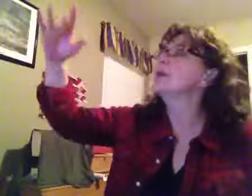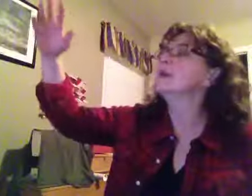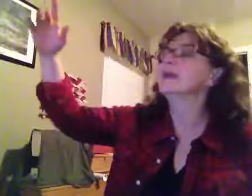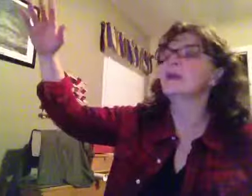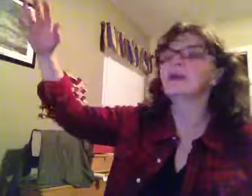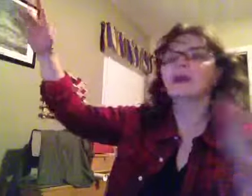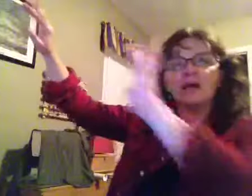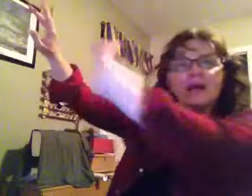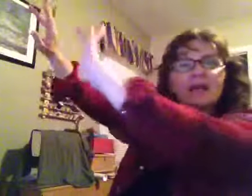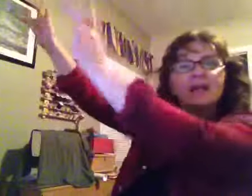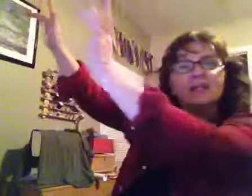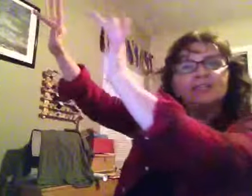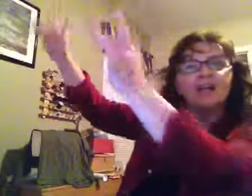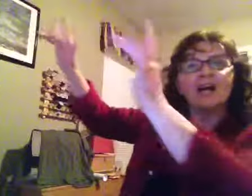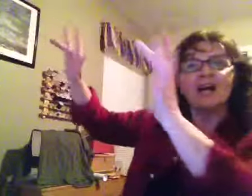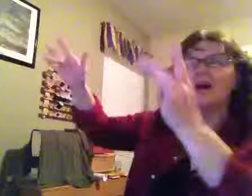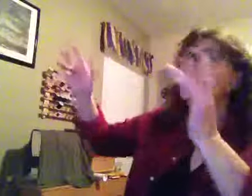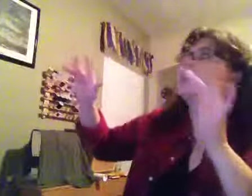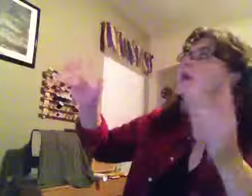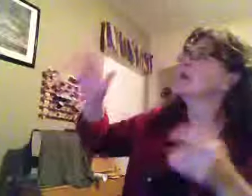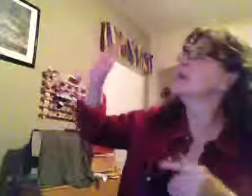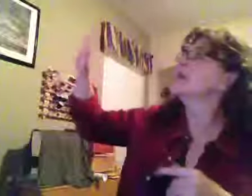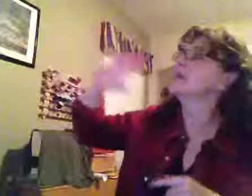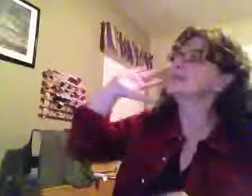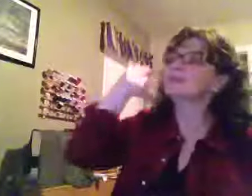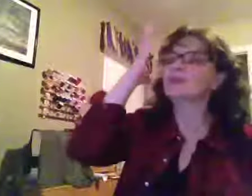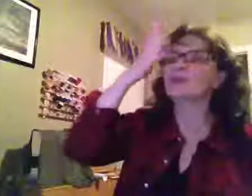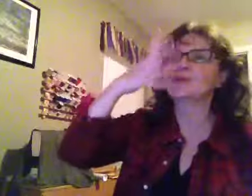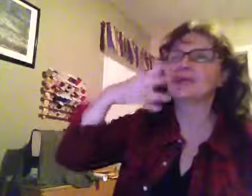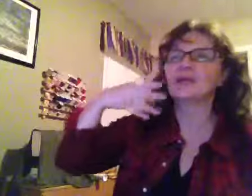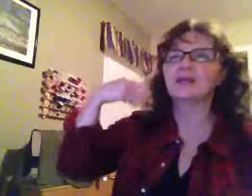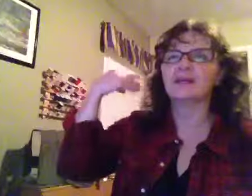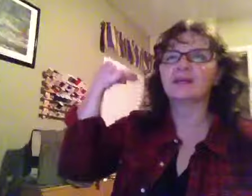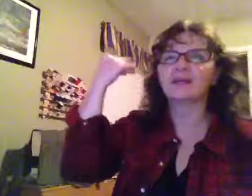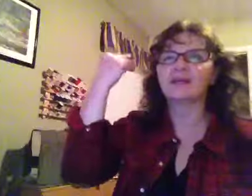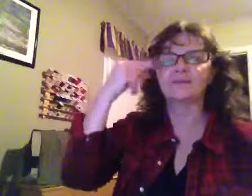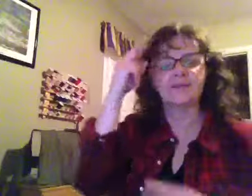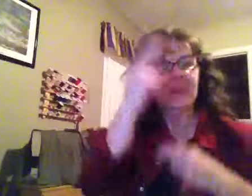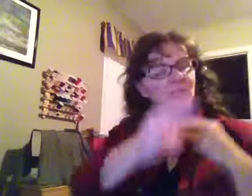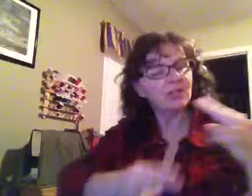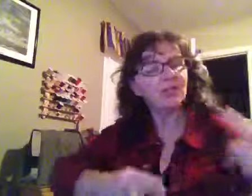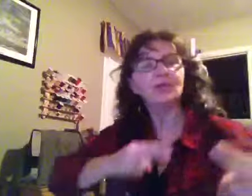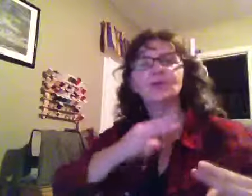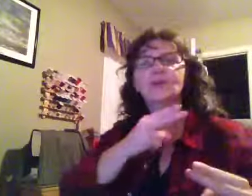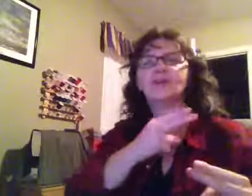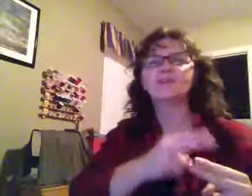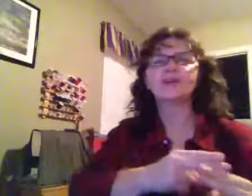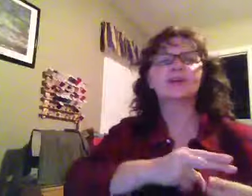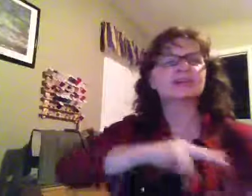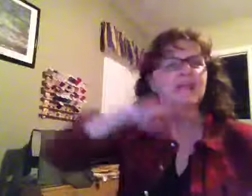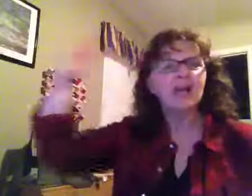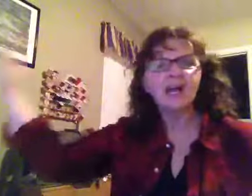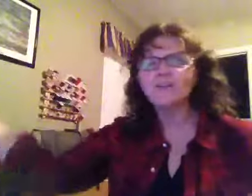They shine as beauty, their voices cry an invitation